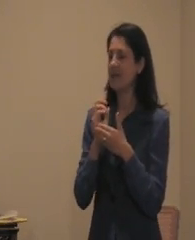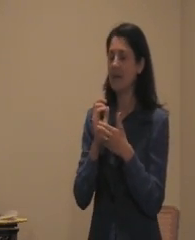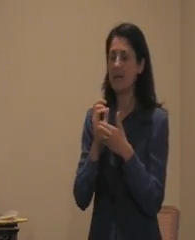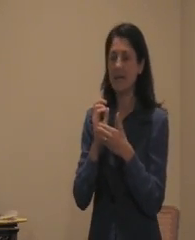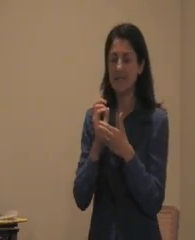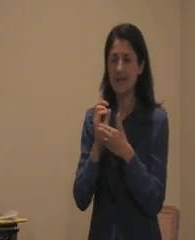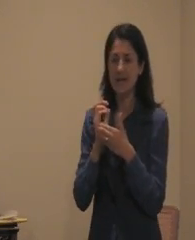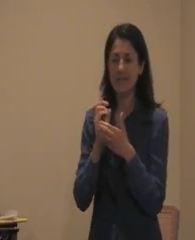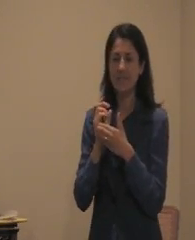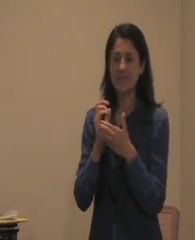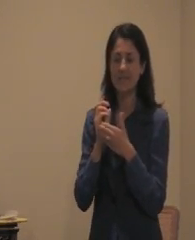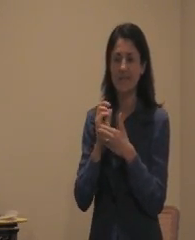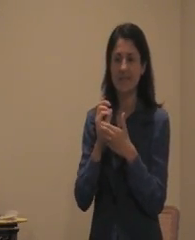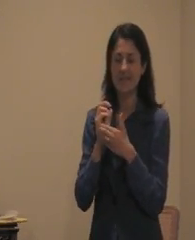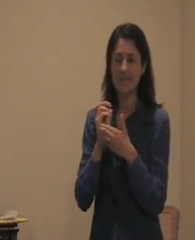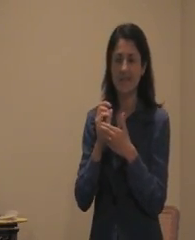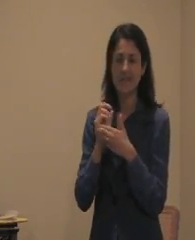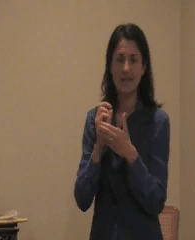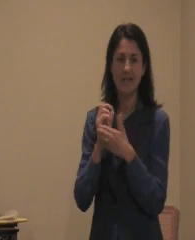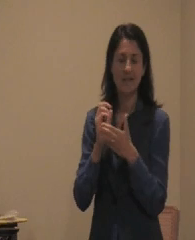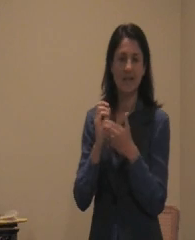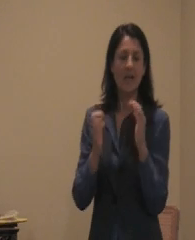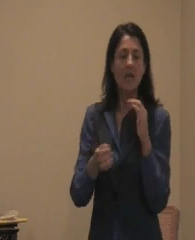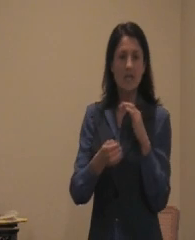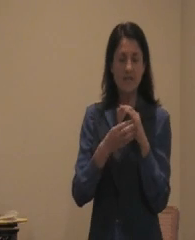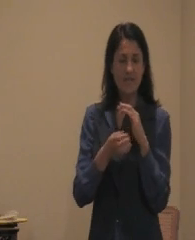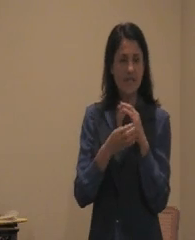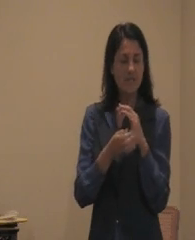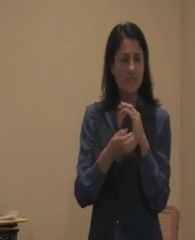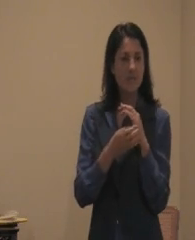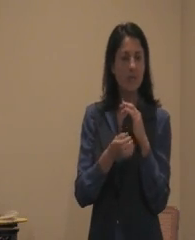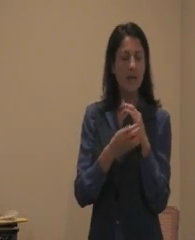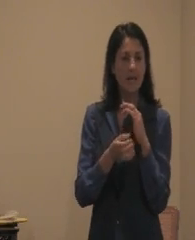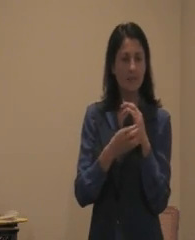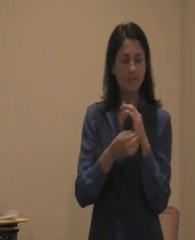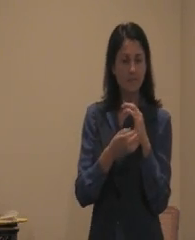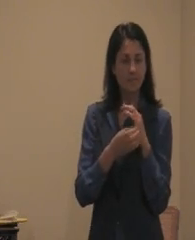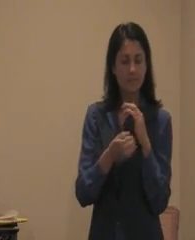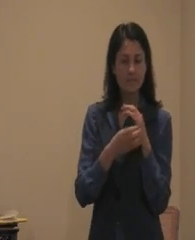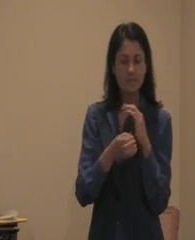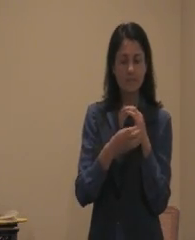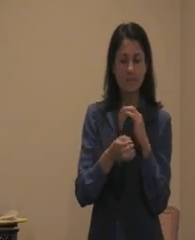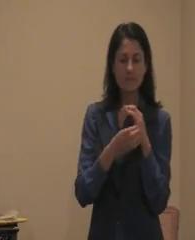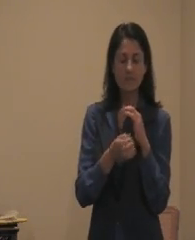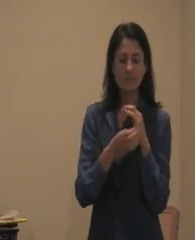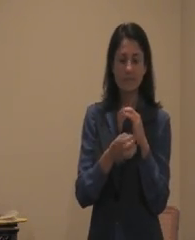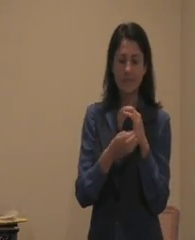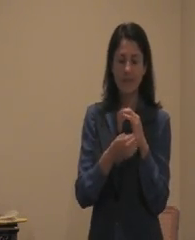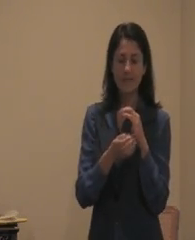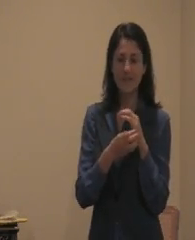right amount of time so that this physical body can feel